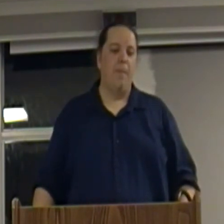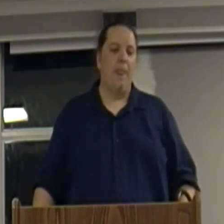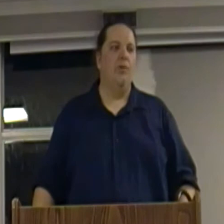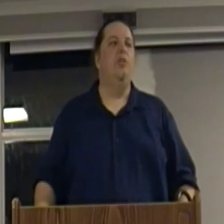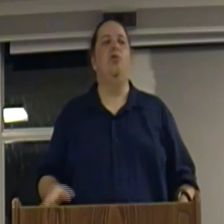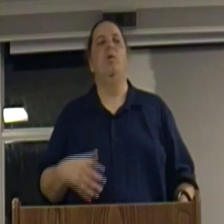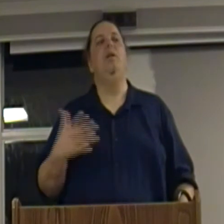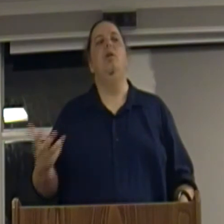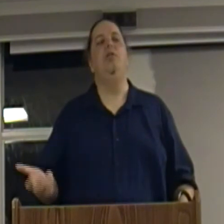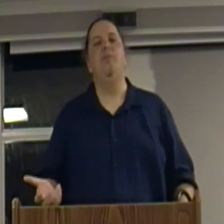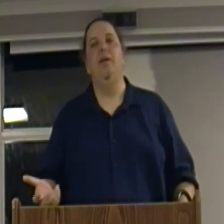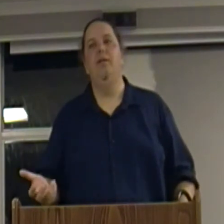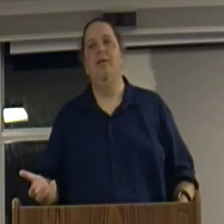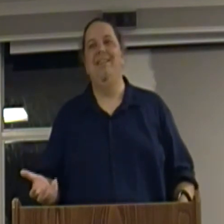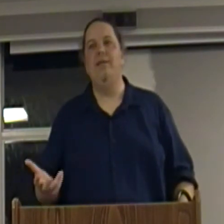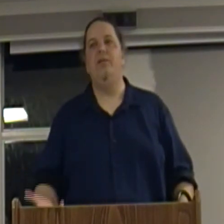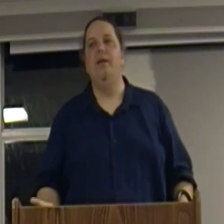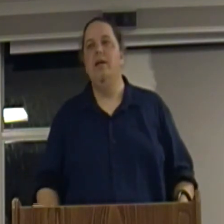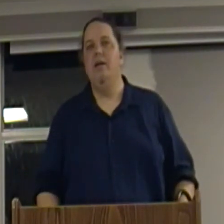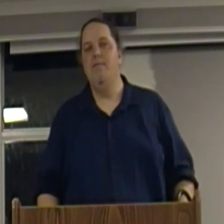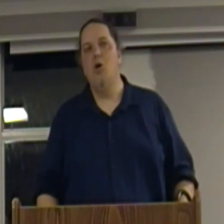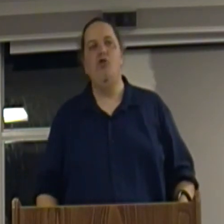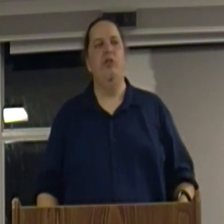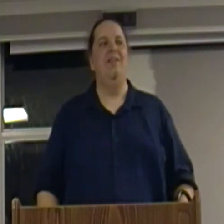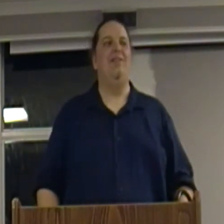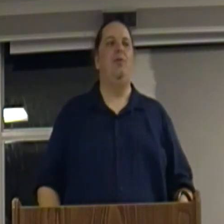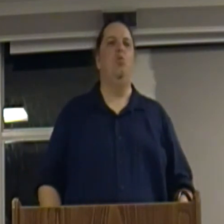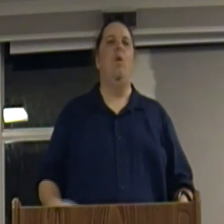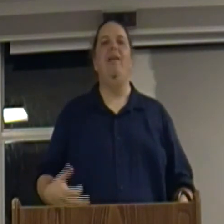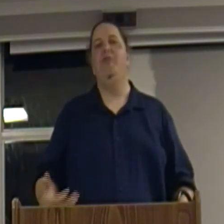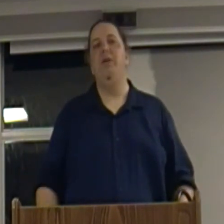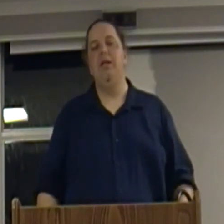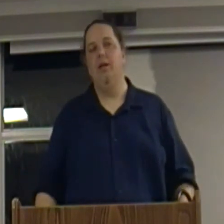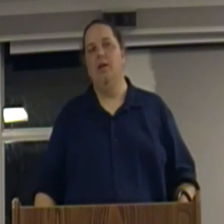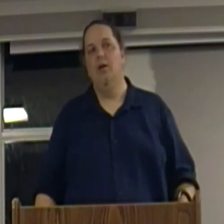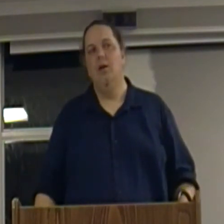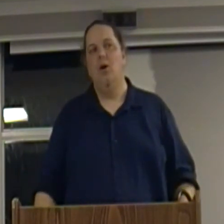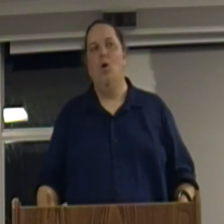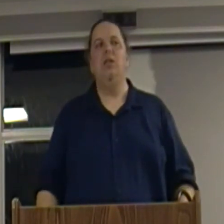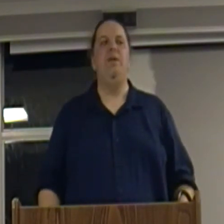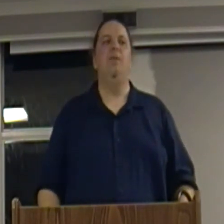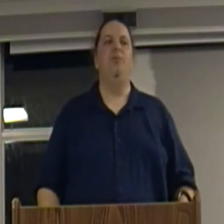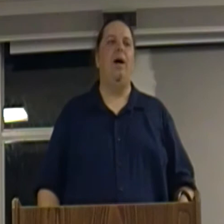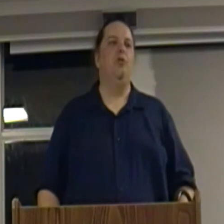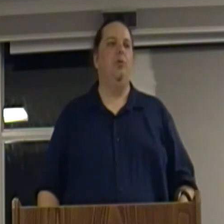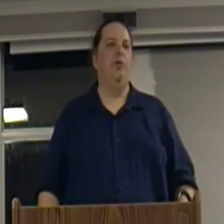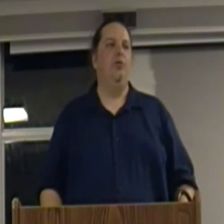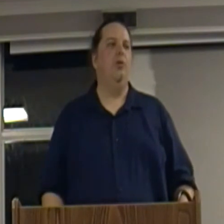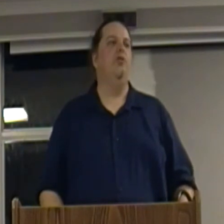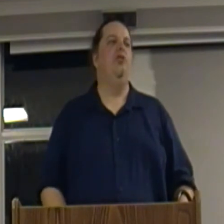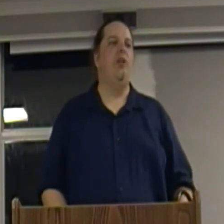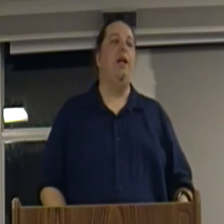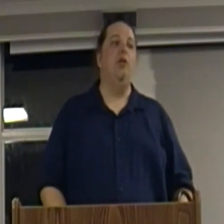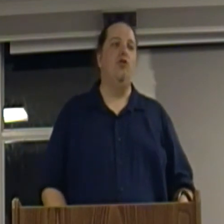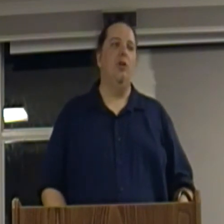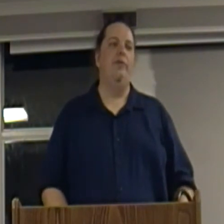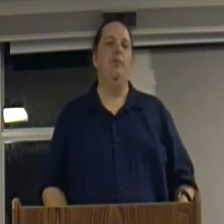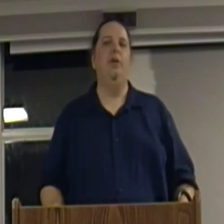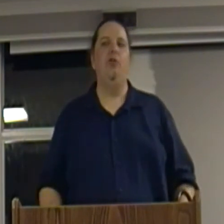So, this is really something, this emotion, this way of being, only becomes possible at a certain stage of human